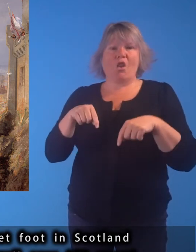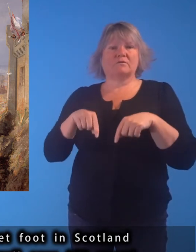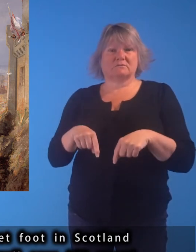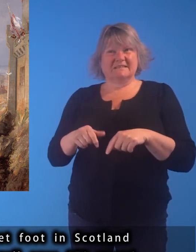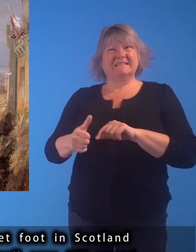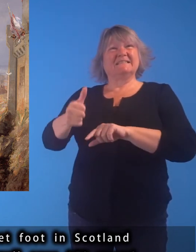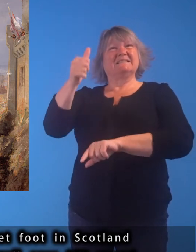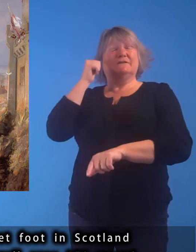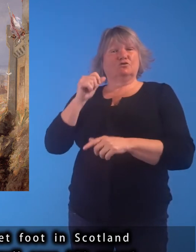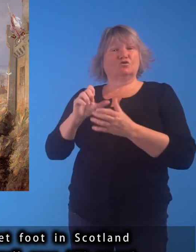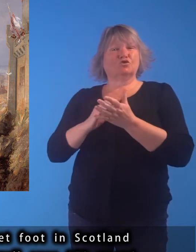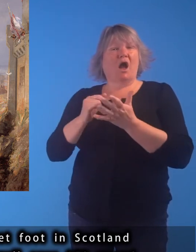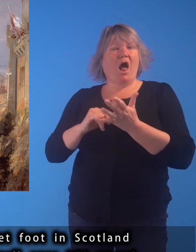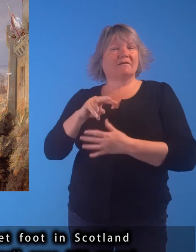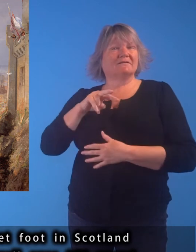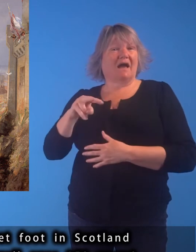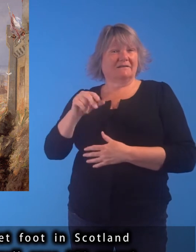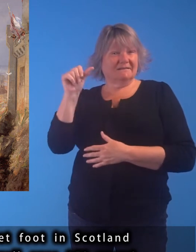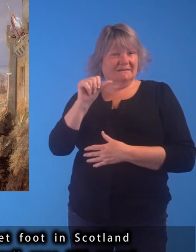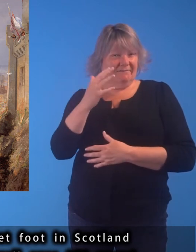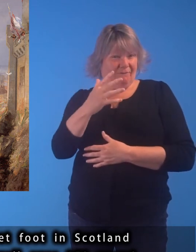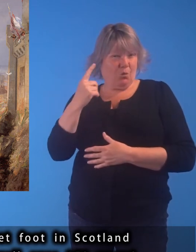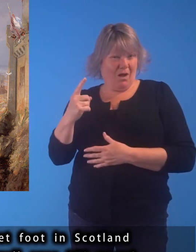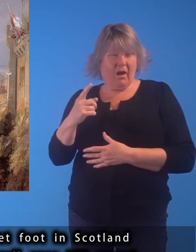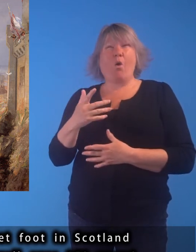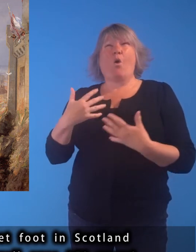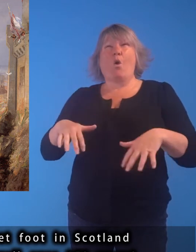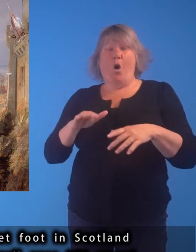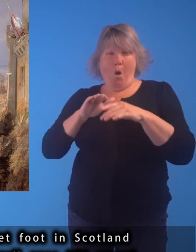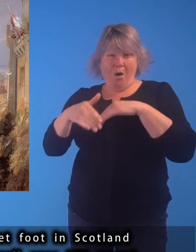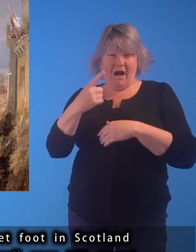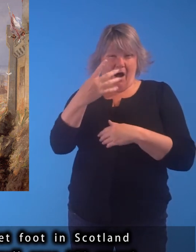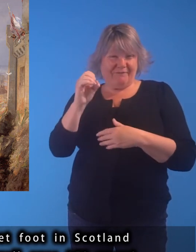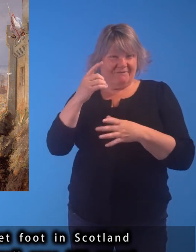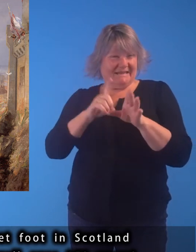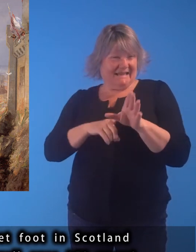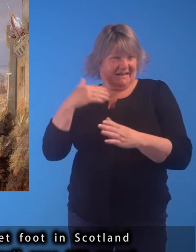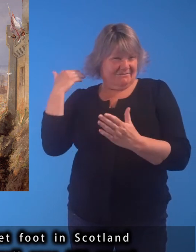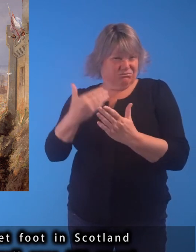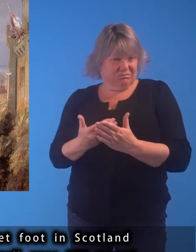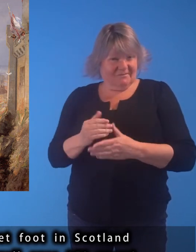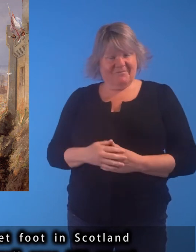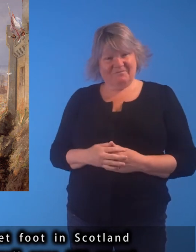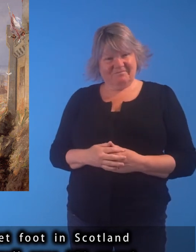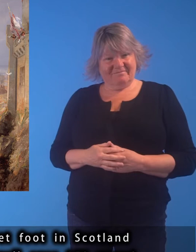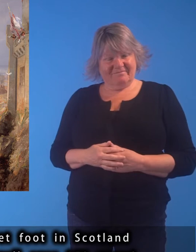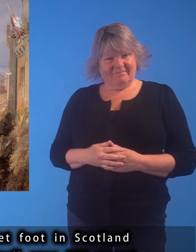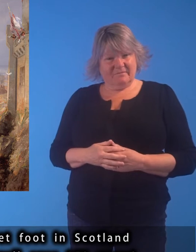since Charles II in 1651, a period of well over 150 years.